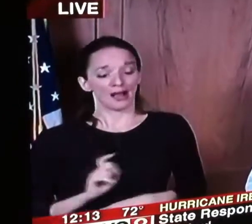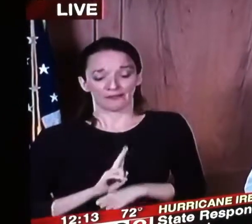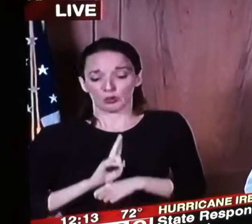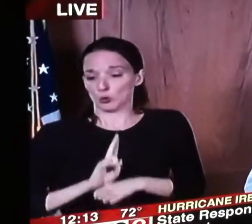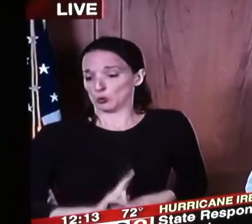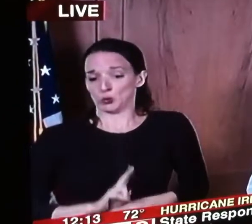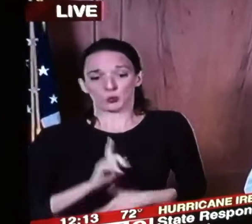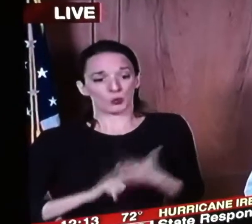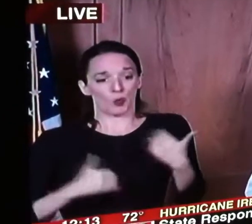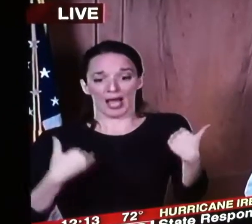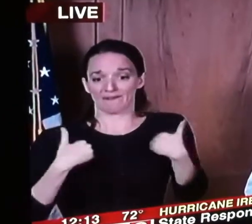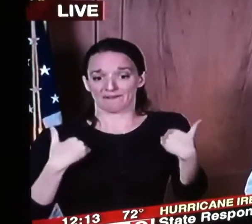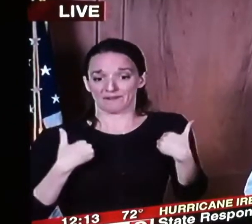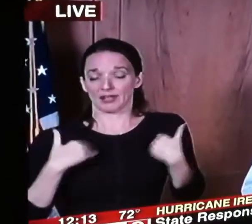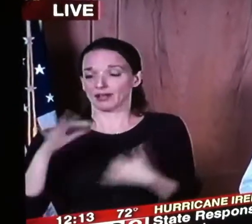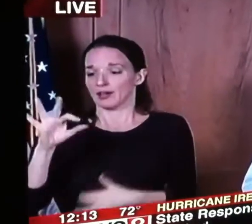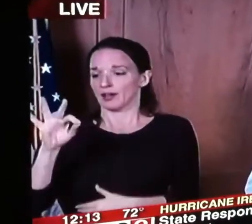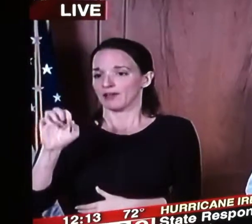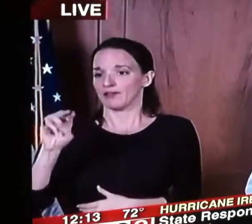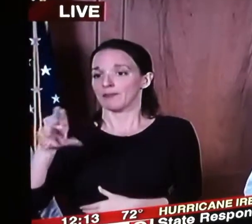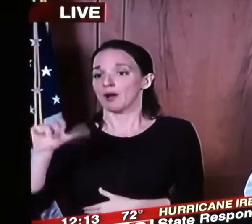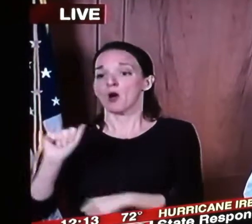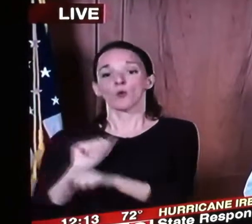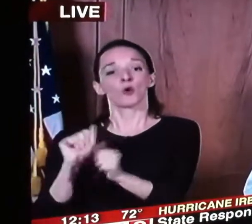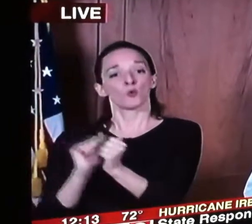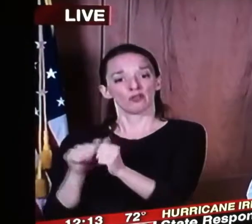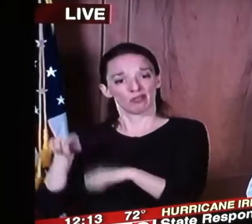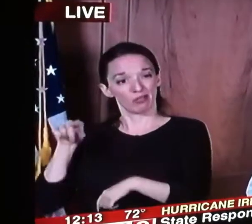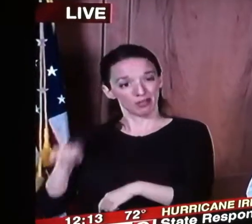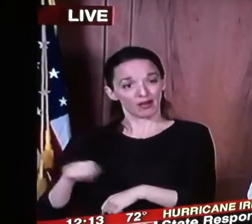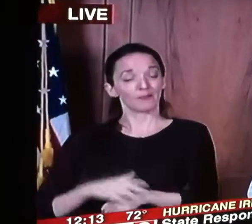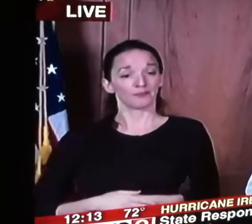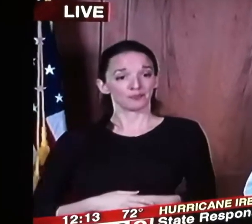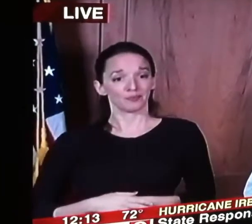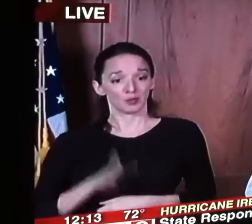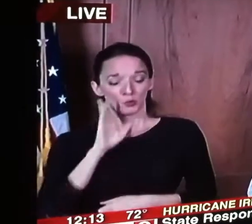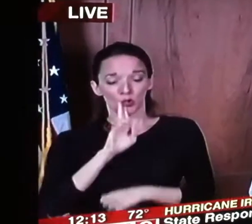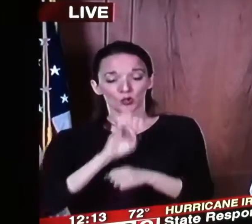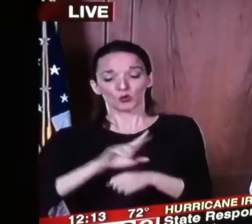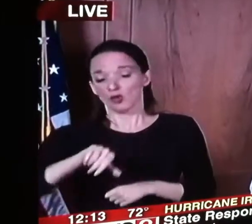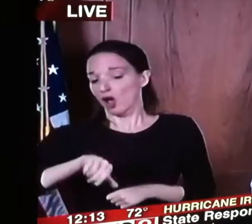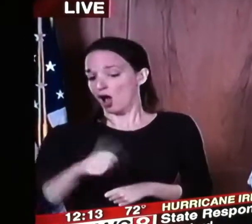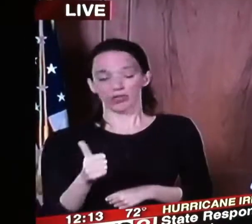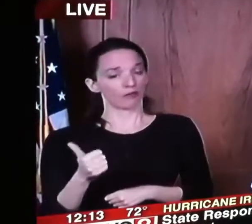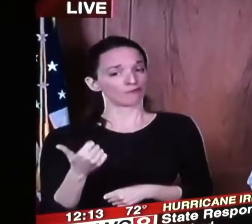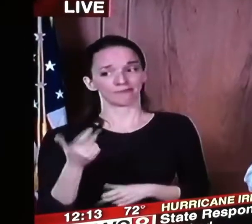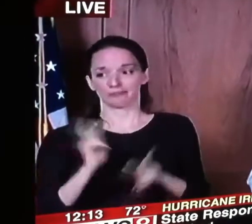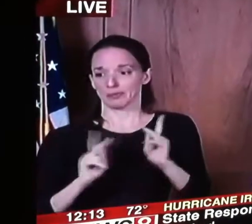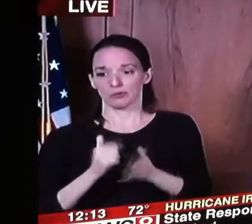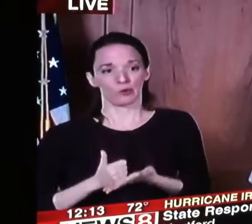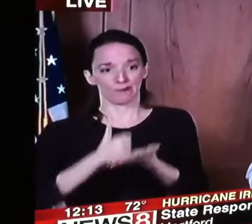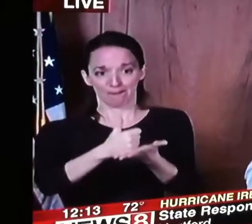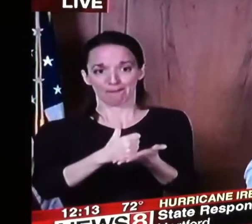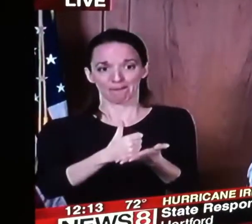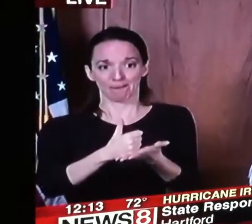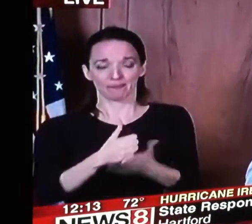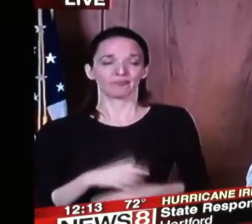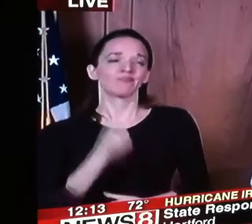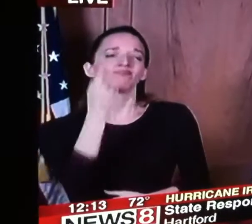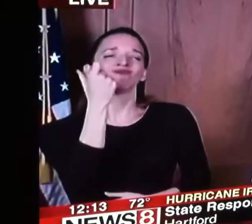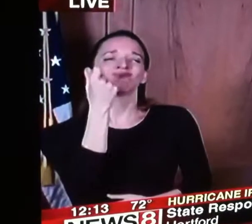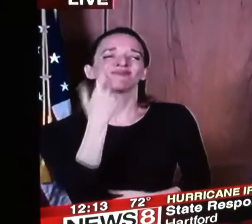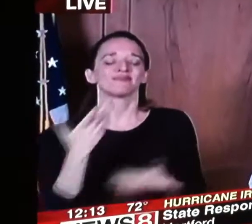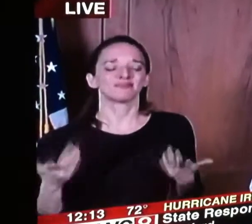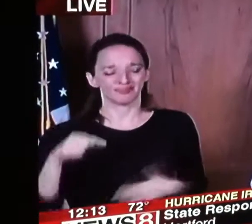uh we're working with fema uh on the deployment of additional assets um uh again let's just put this in perspective